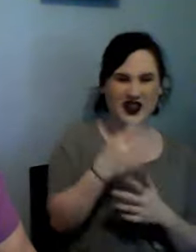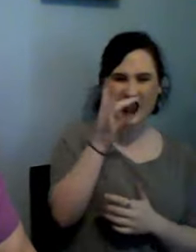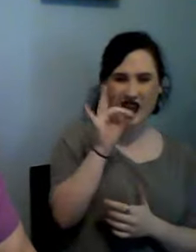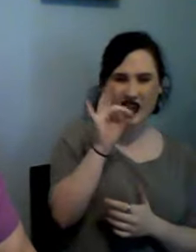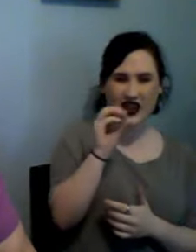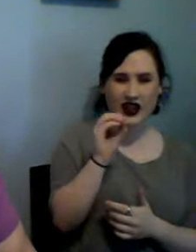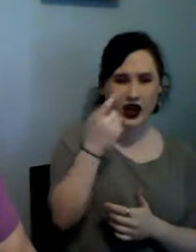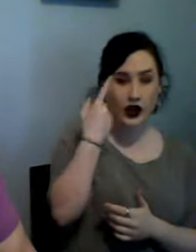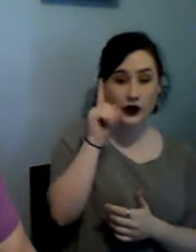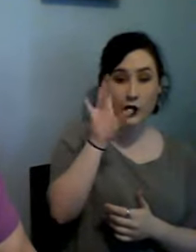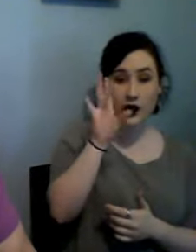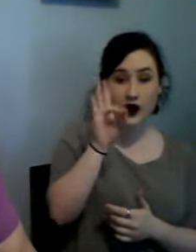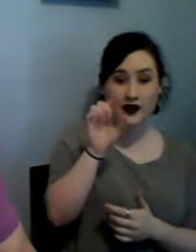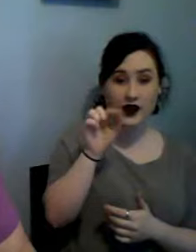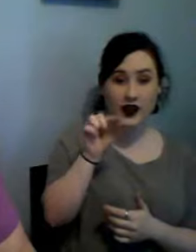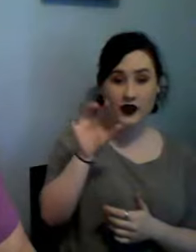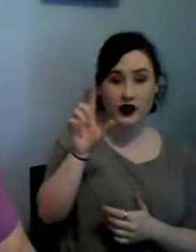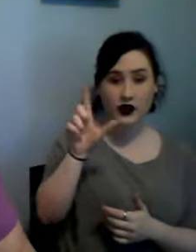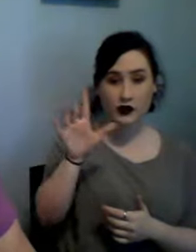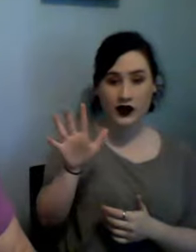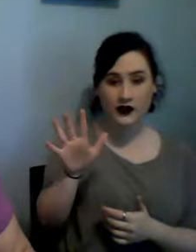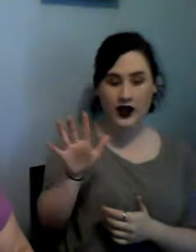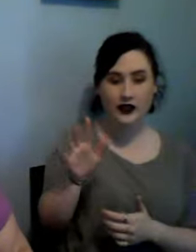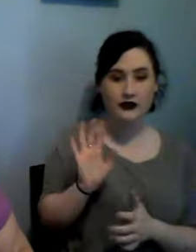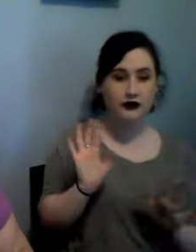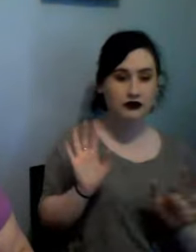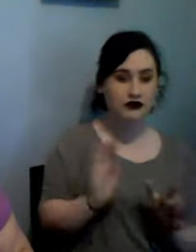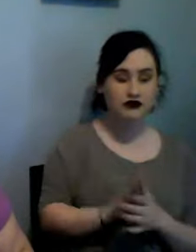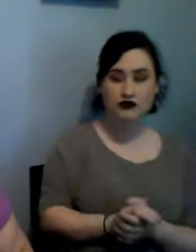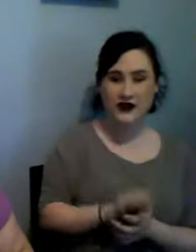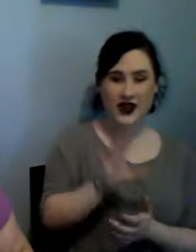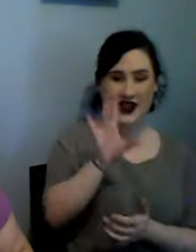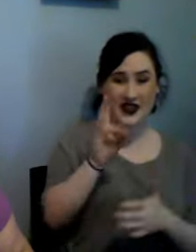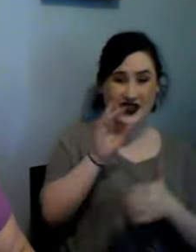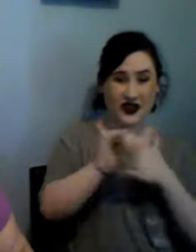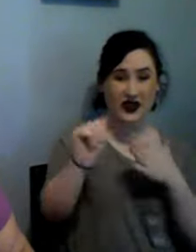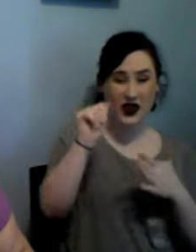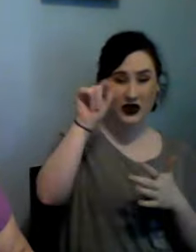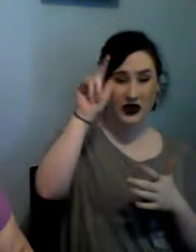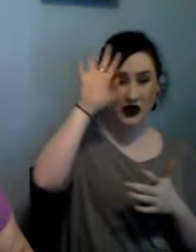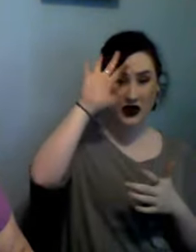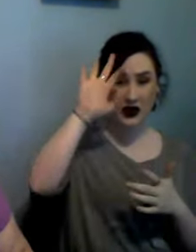for $7.25 $7.25 that's not bad